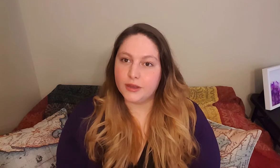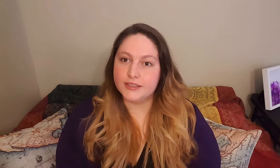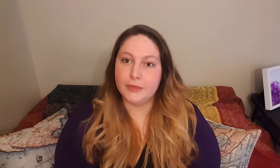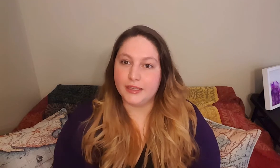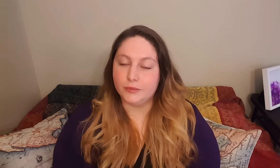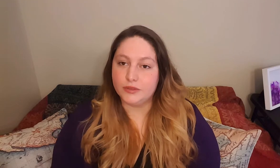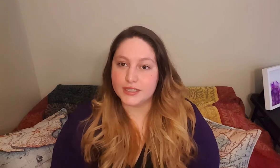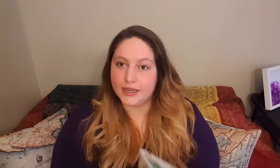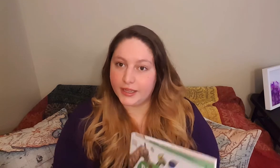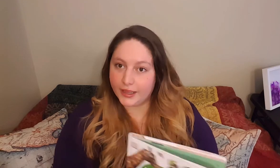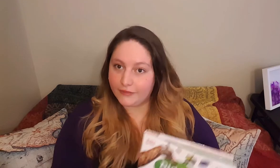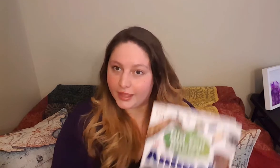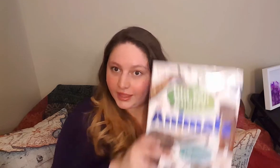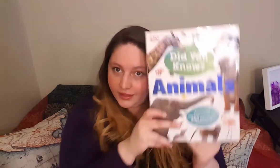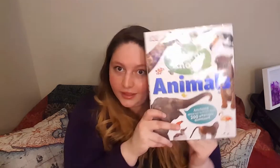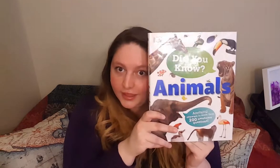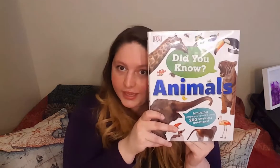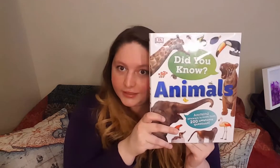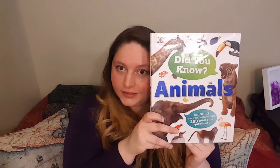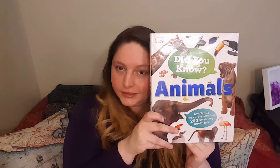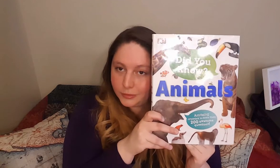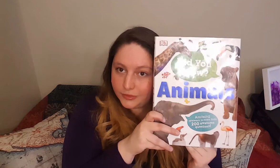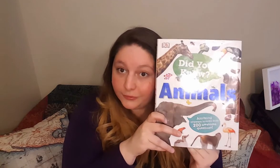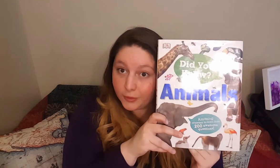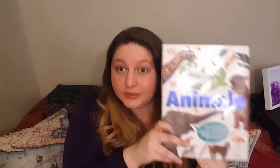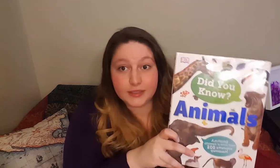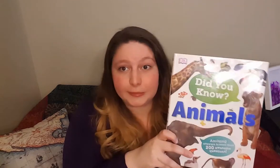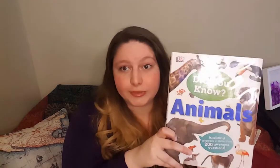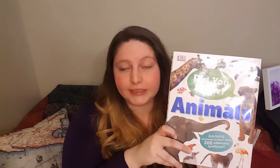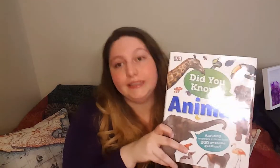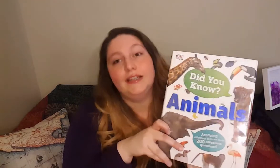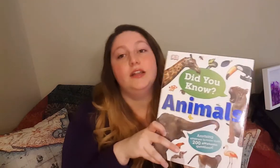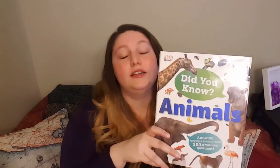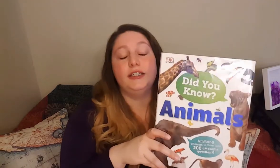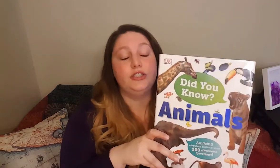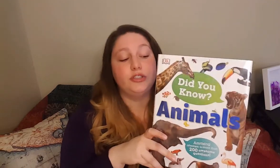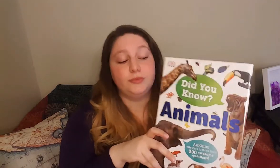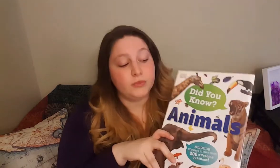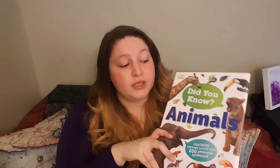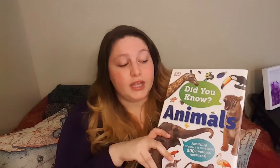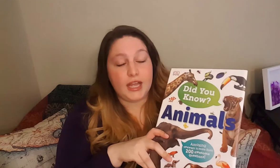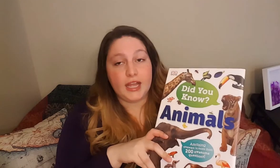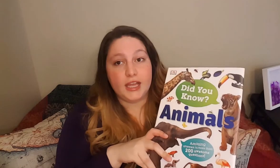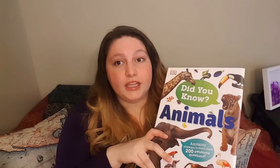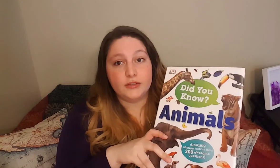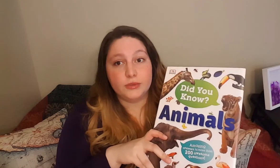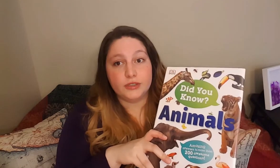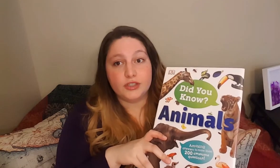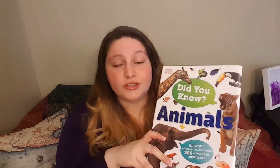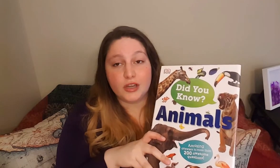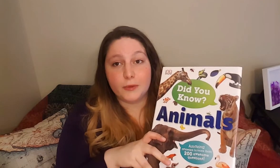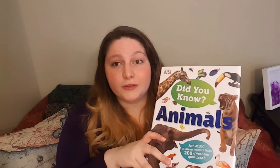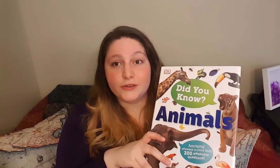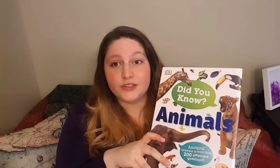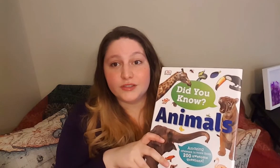awesome animals. I have a handy dandy book from the library like you do. And we're going to talk about the first